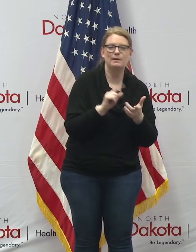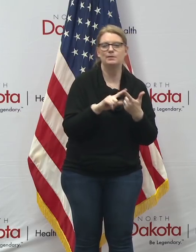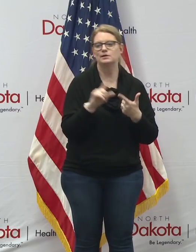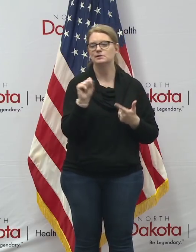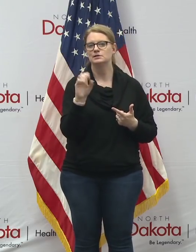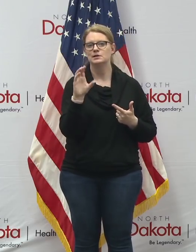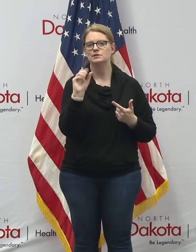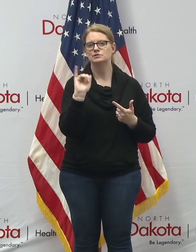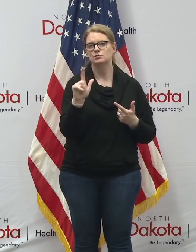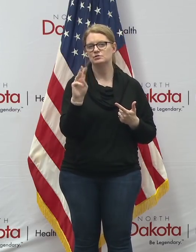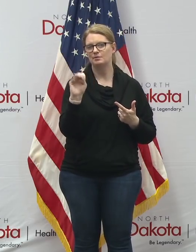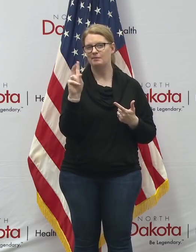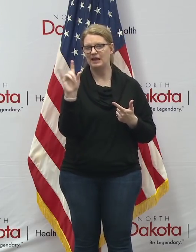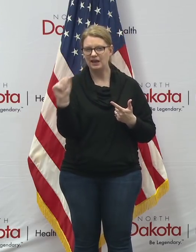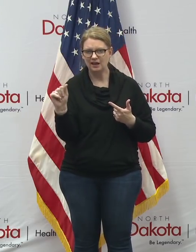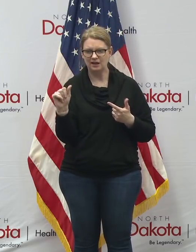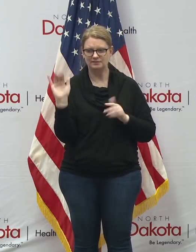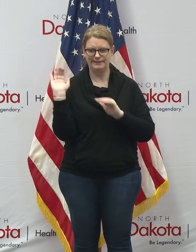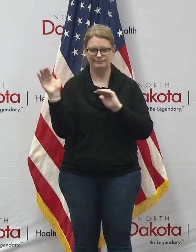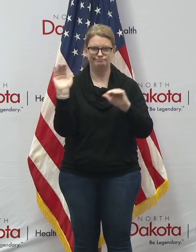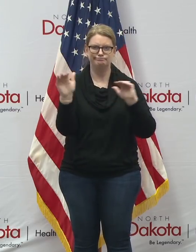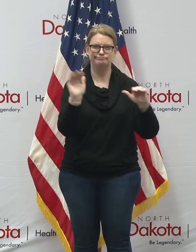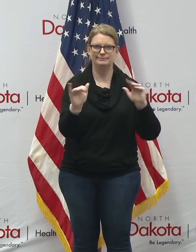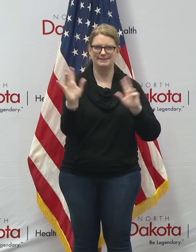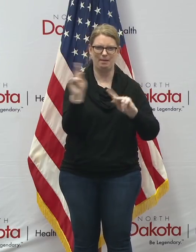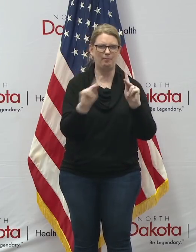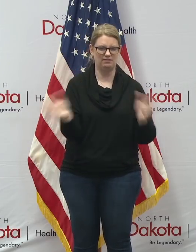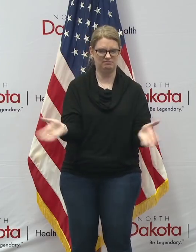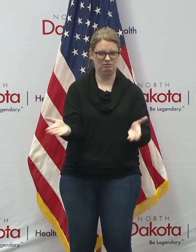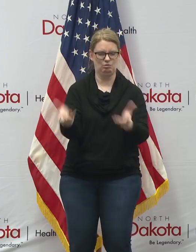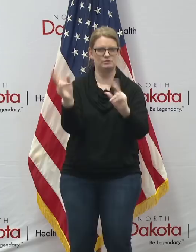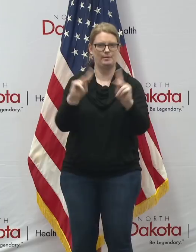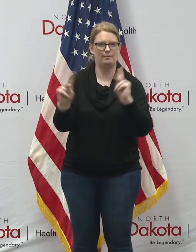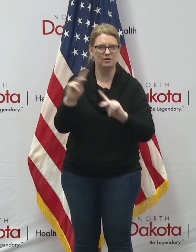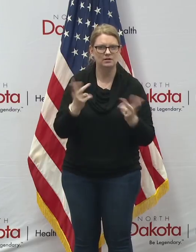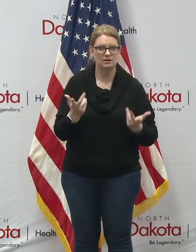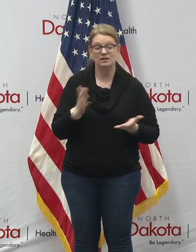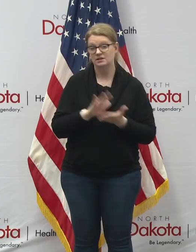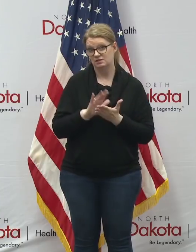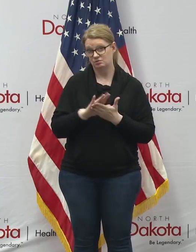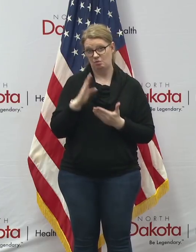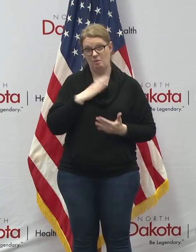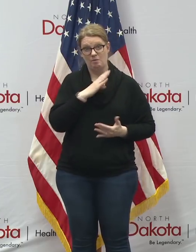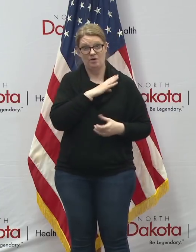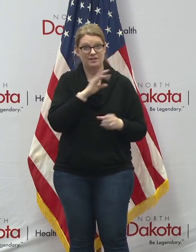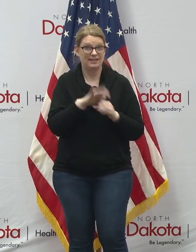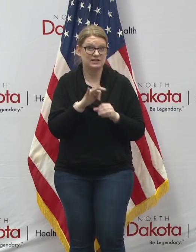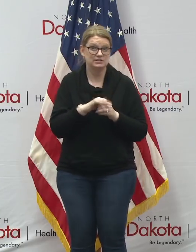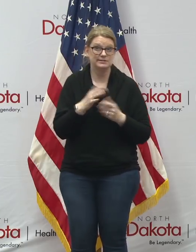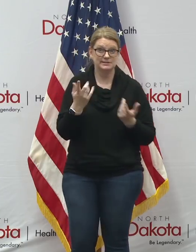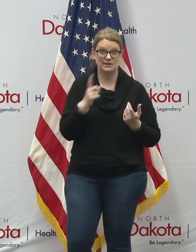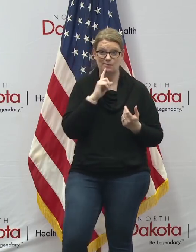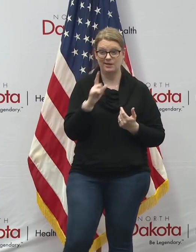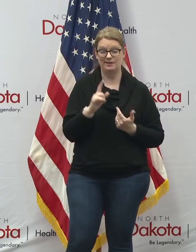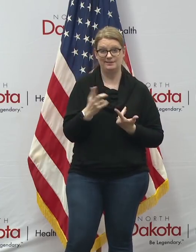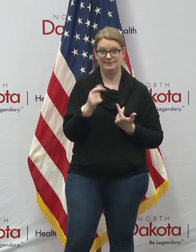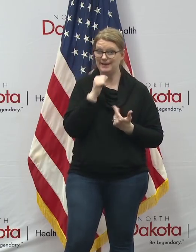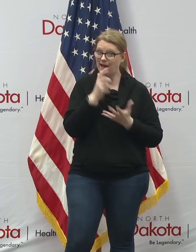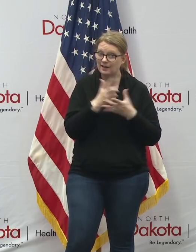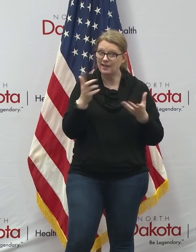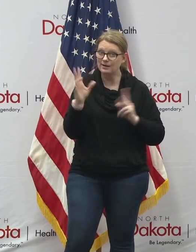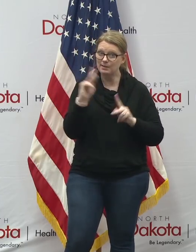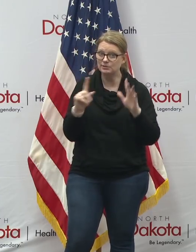the marketing methods they do to do that because sometimes you've got uh there are school board elections that have happened in north dakota with pretty low turnout but